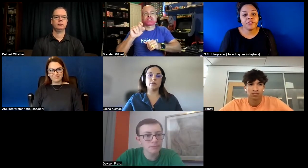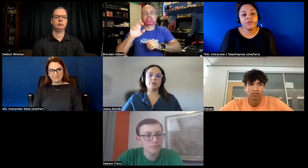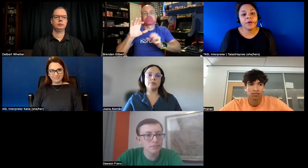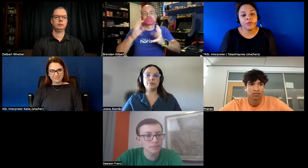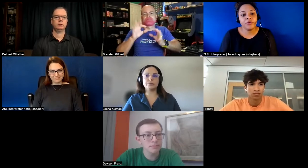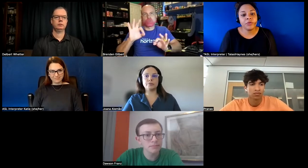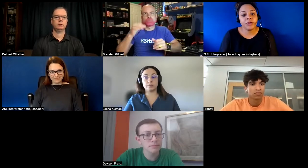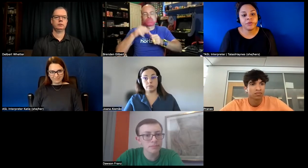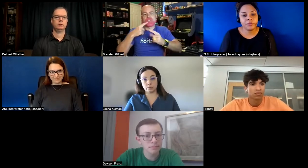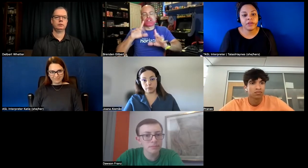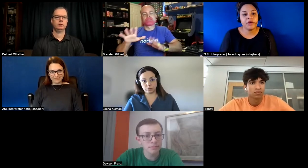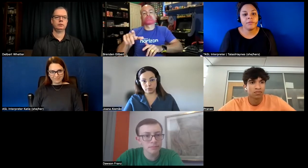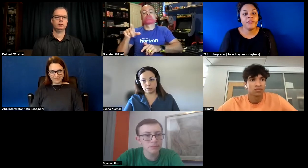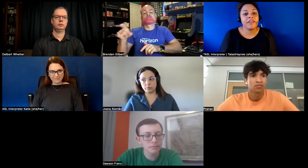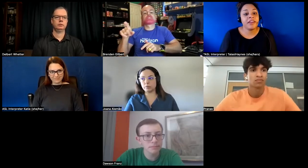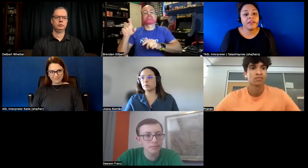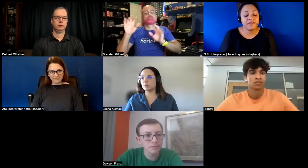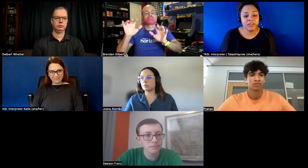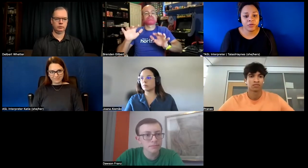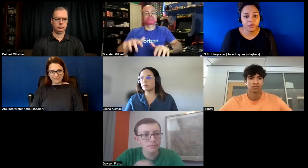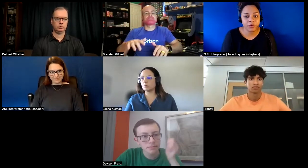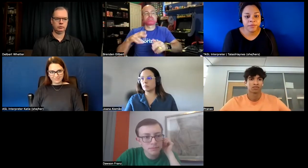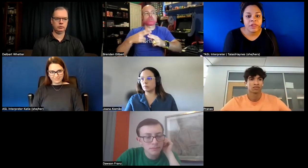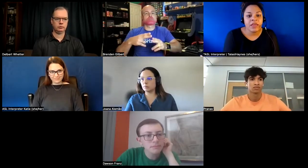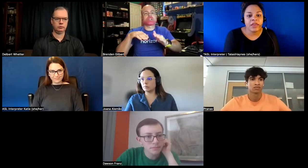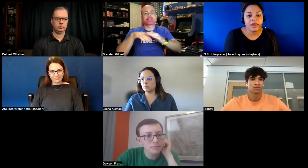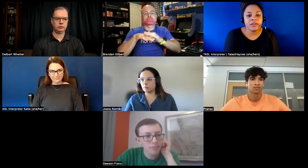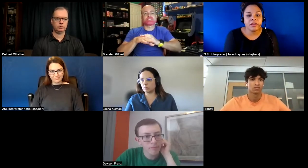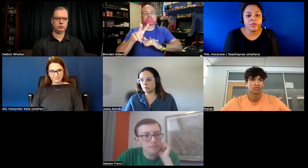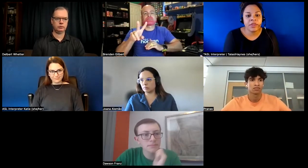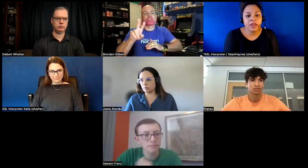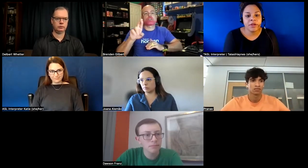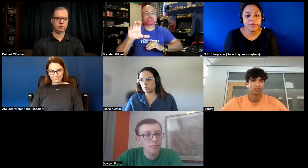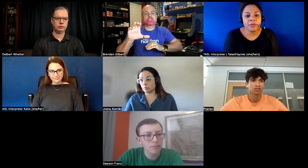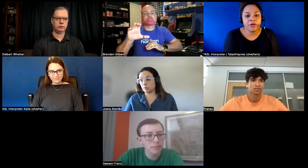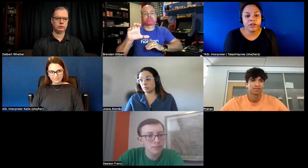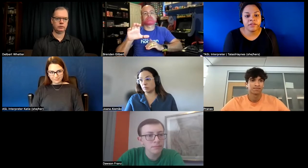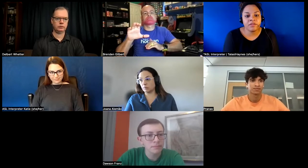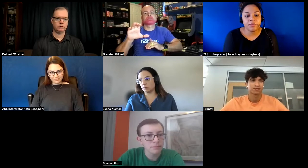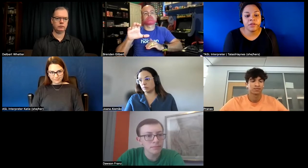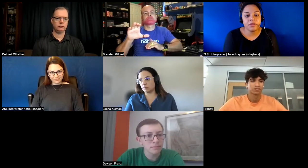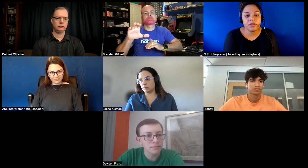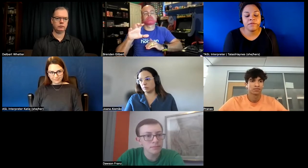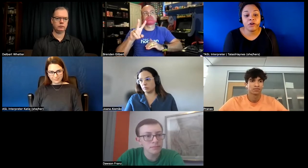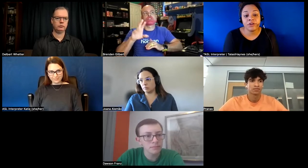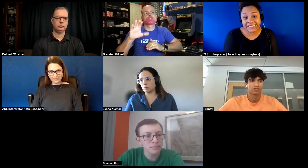another member who had worked with me um on this nfc group and they had made a paper called accessible vrc